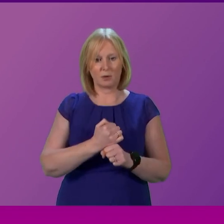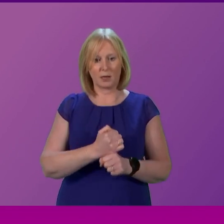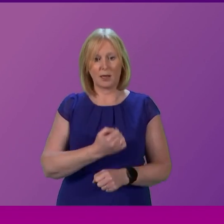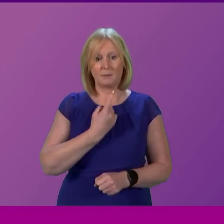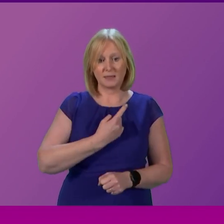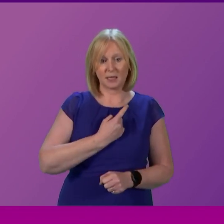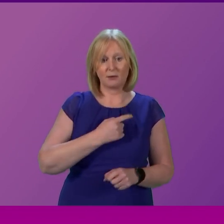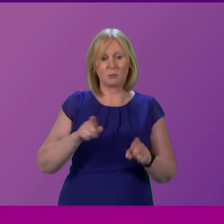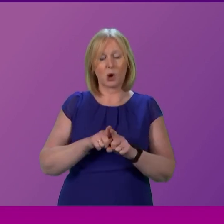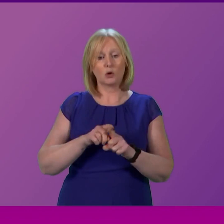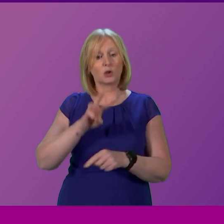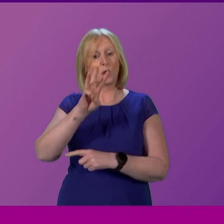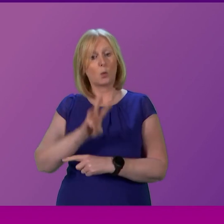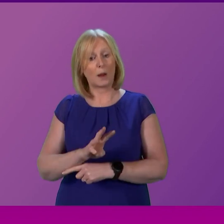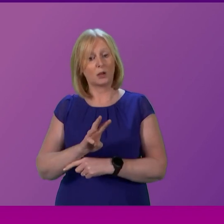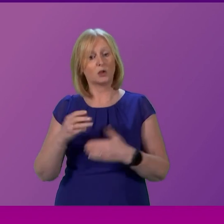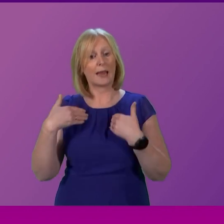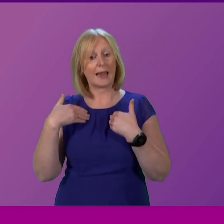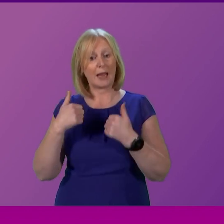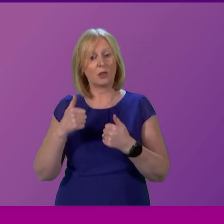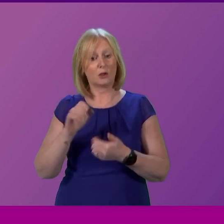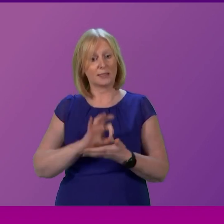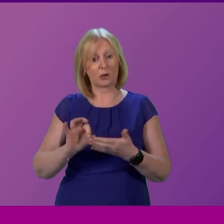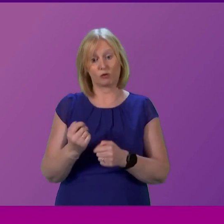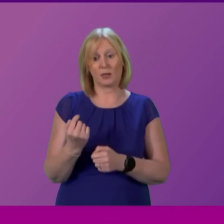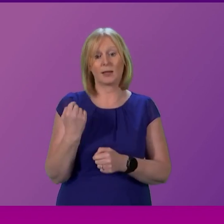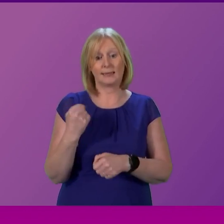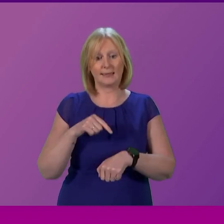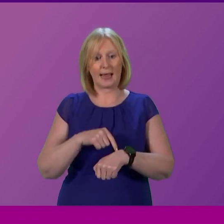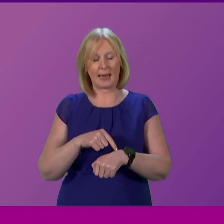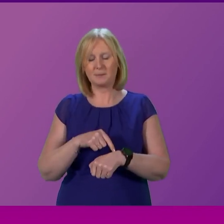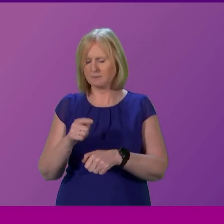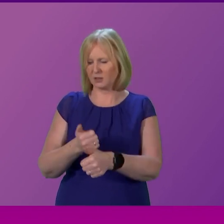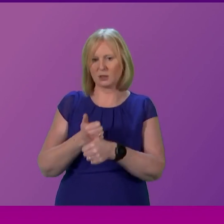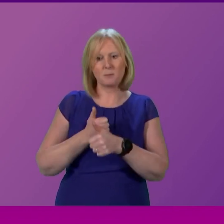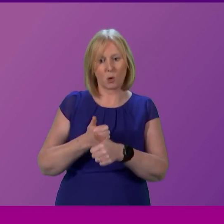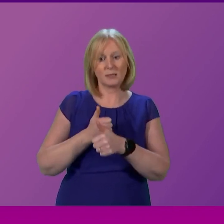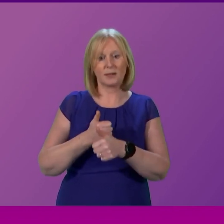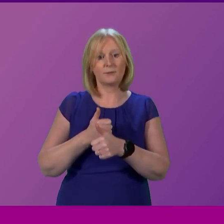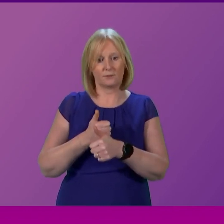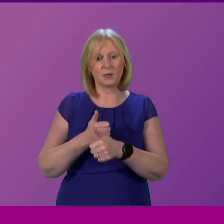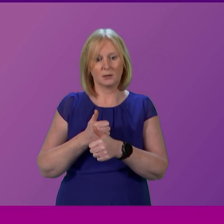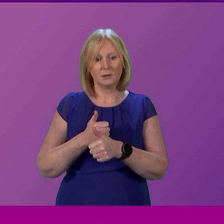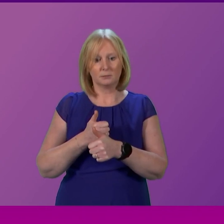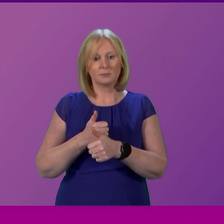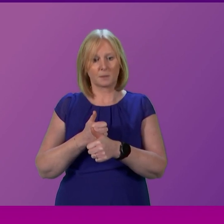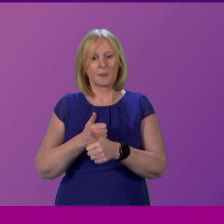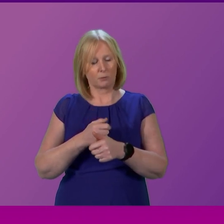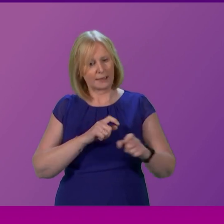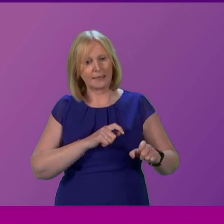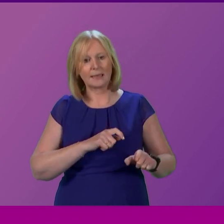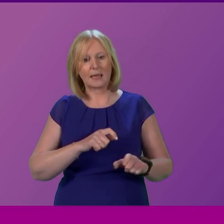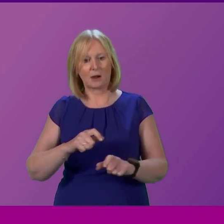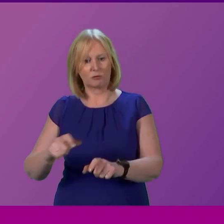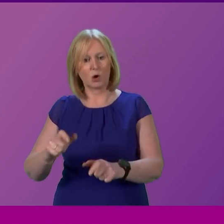myself it was raised by the Welsh health secretary at the time as well and she's very supportive I know of continuing